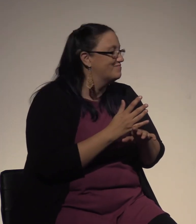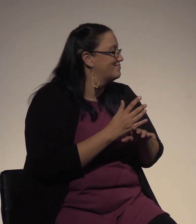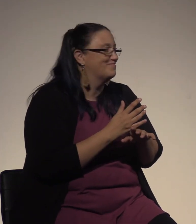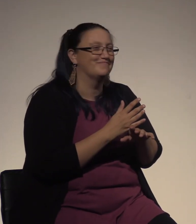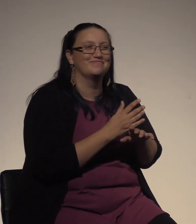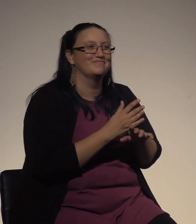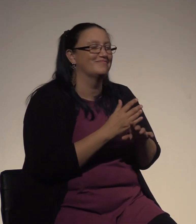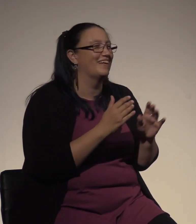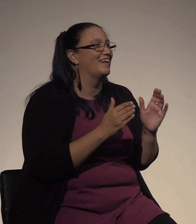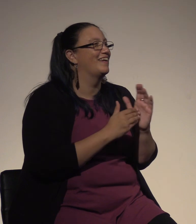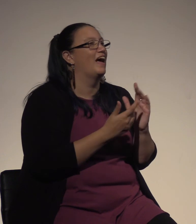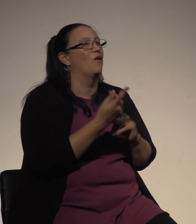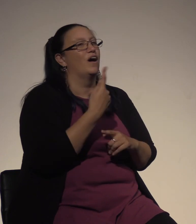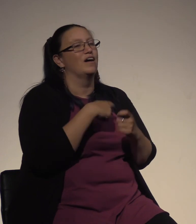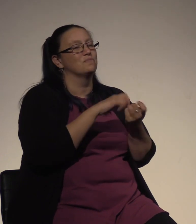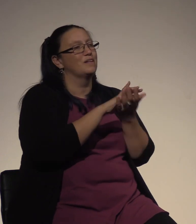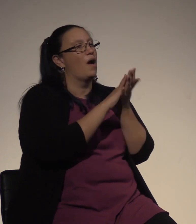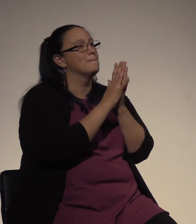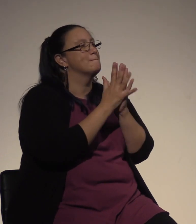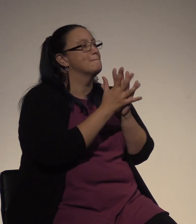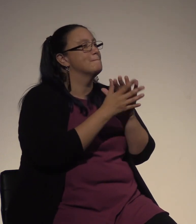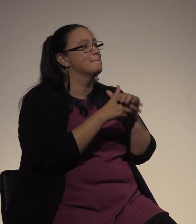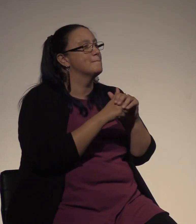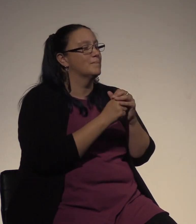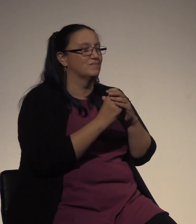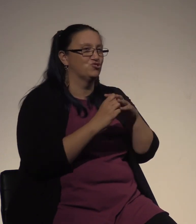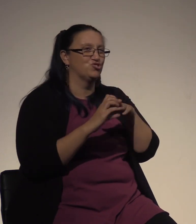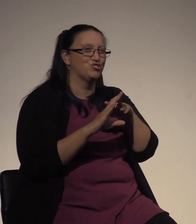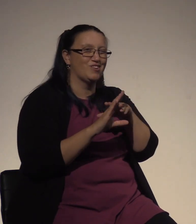become shark.